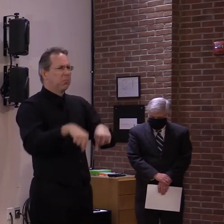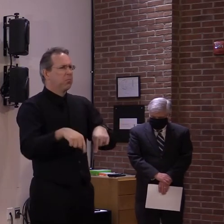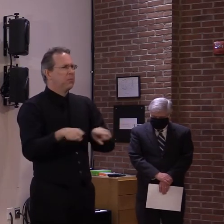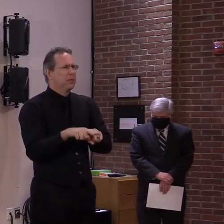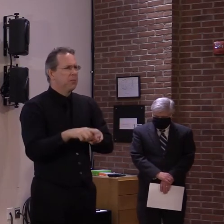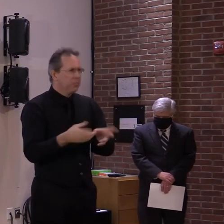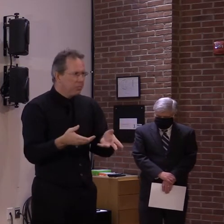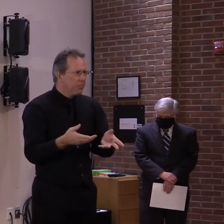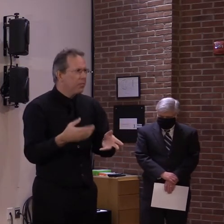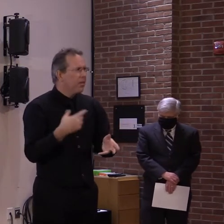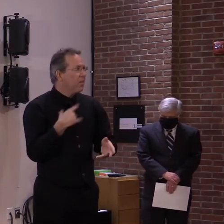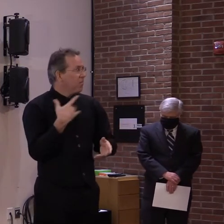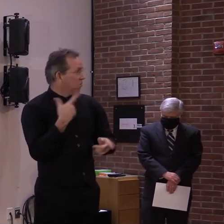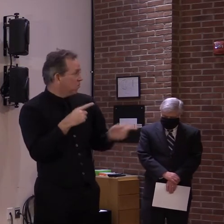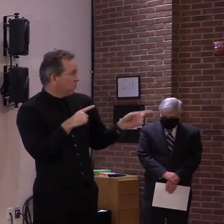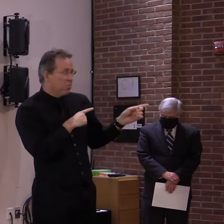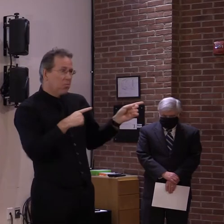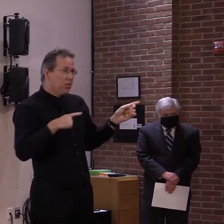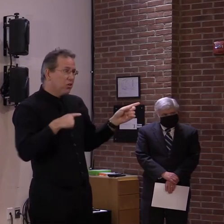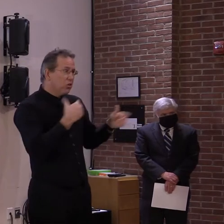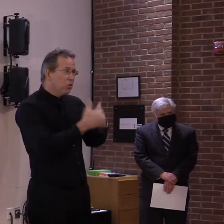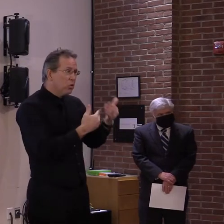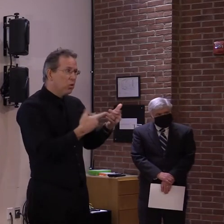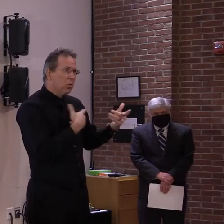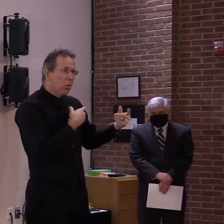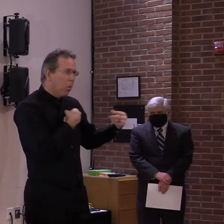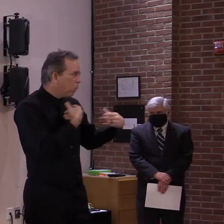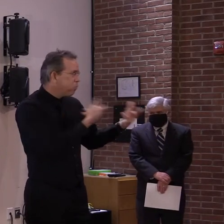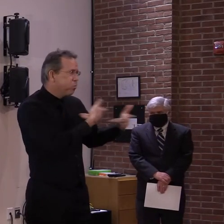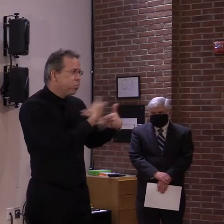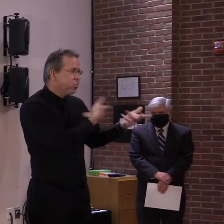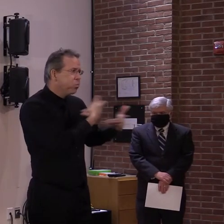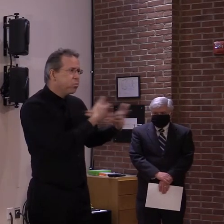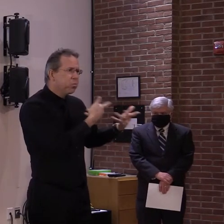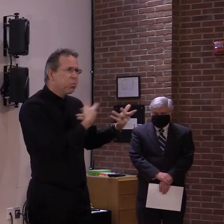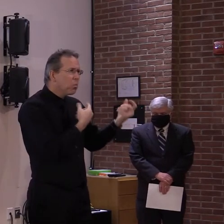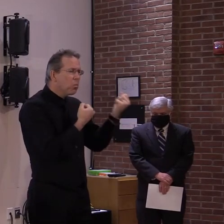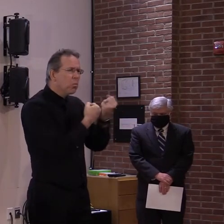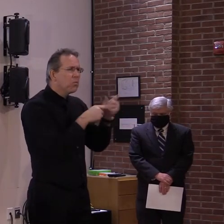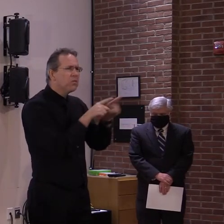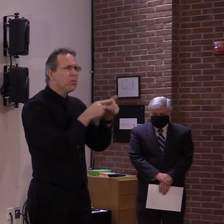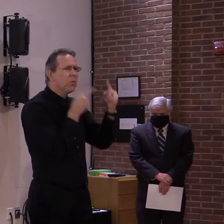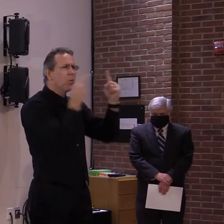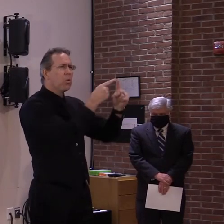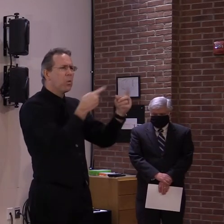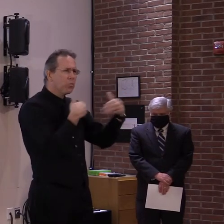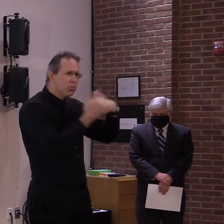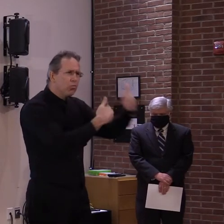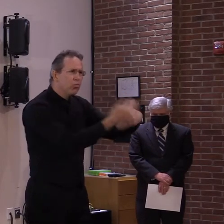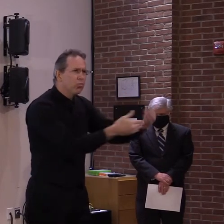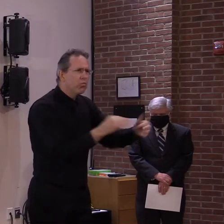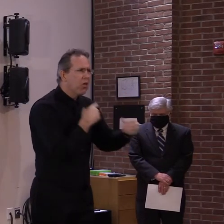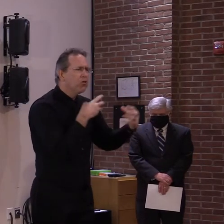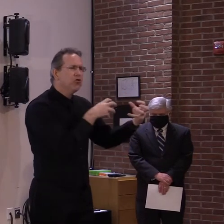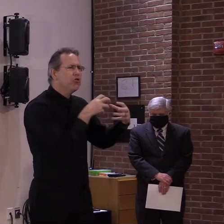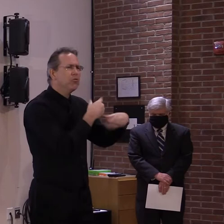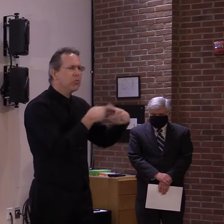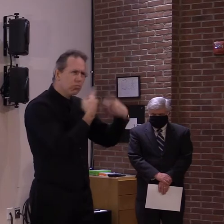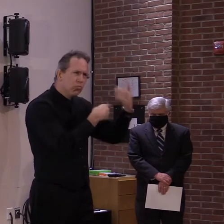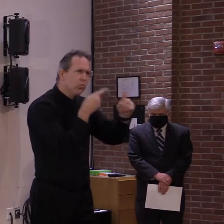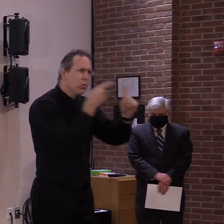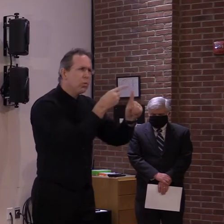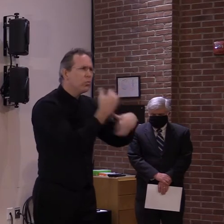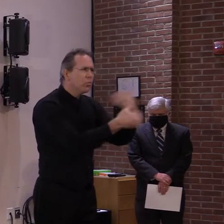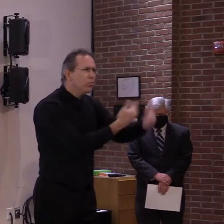legislature. Uh, we're going to work with them because we think this is a, uh, strategic move. Uh, it isn't, it isn't the